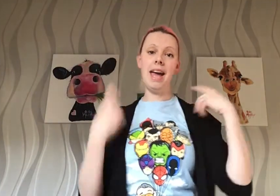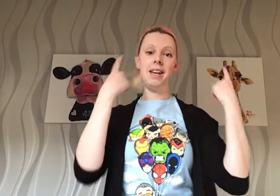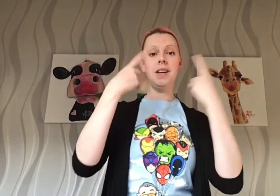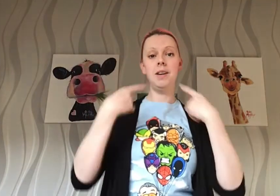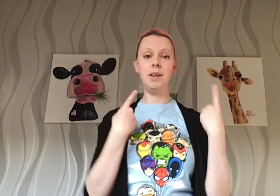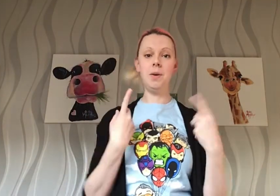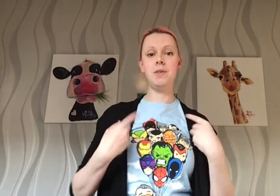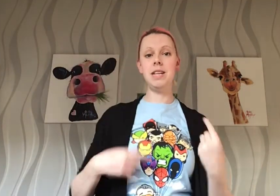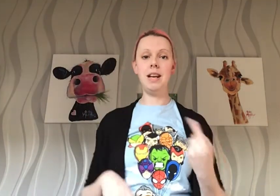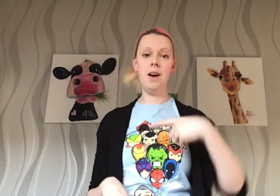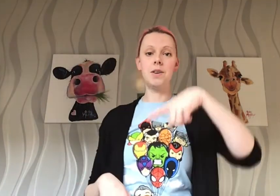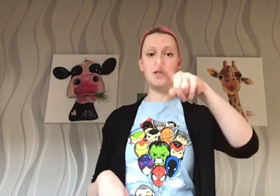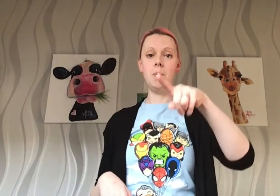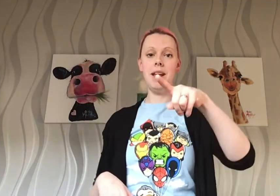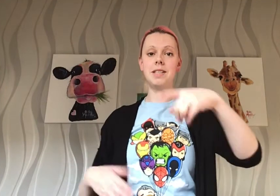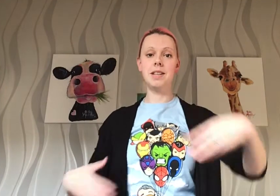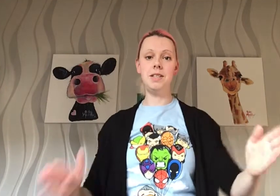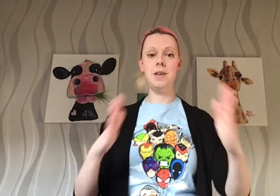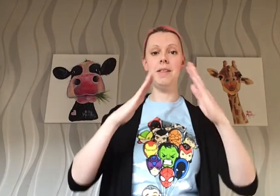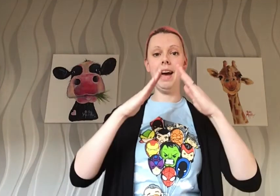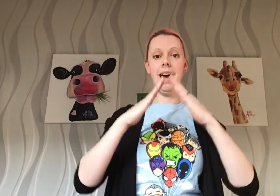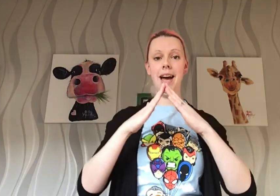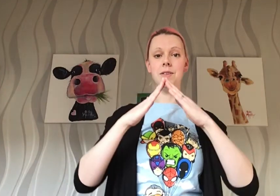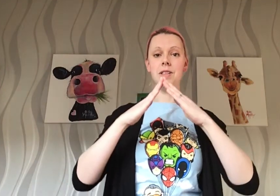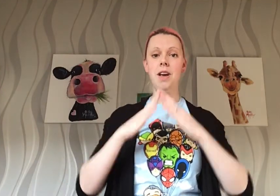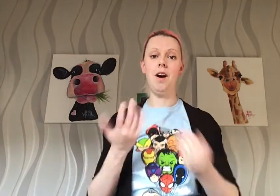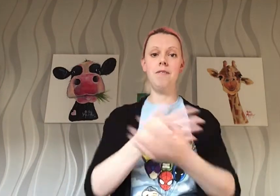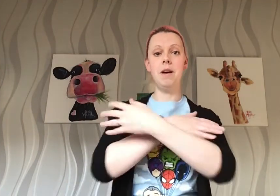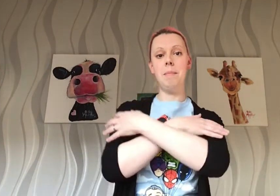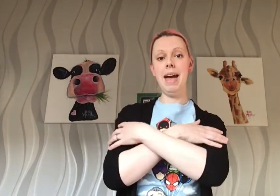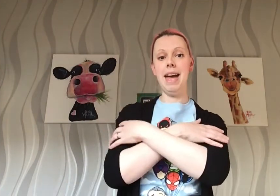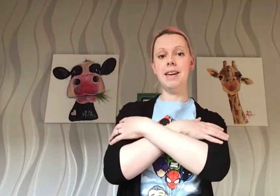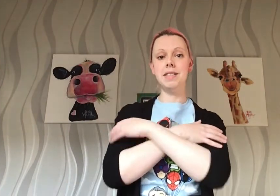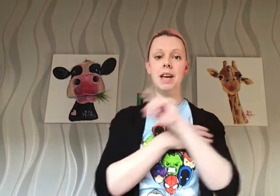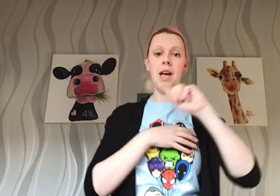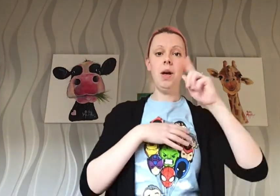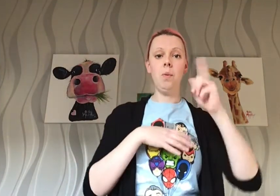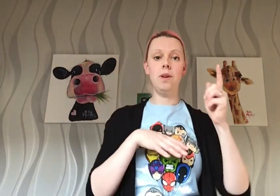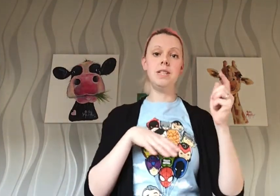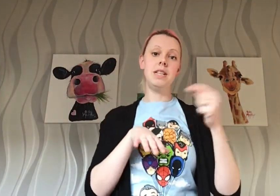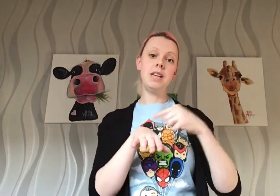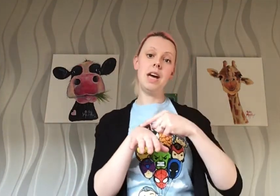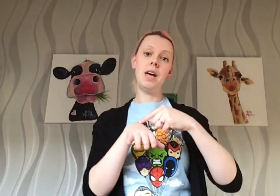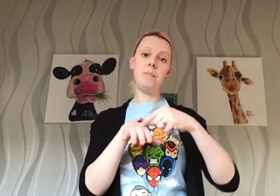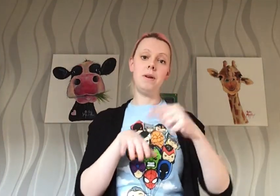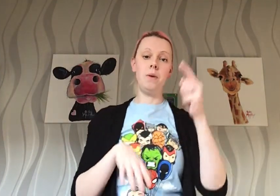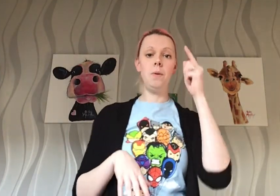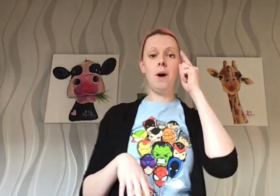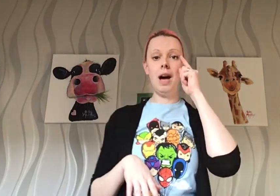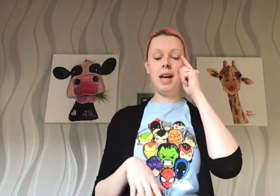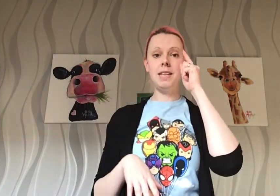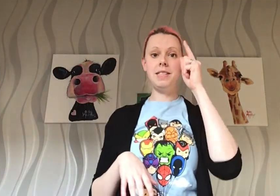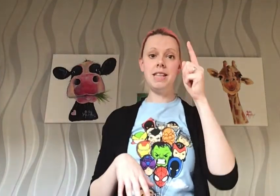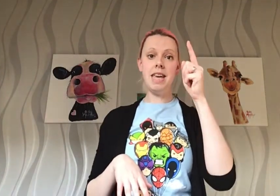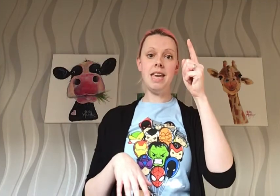When Goldilocks went to the house of the bears, what did her blue eyes see?